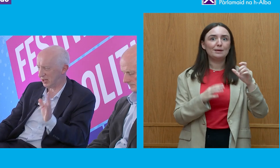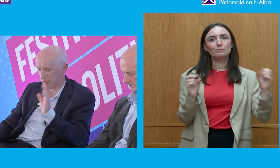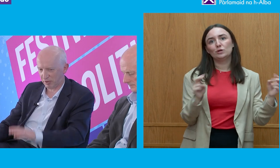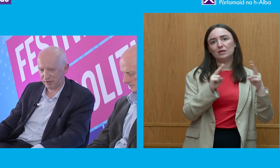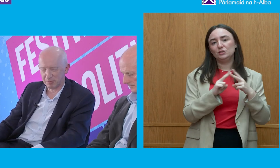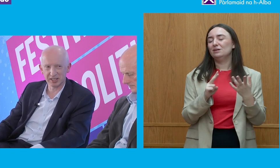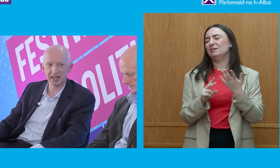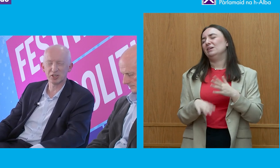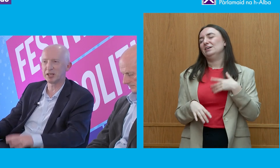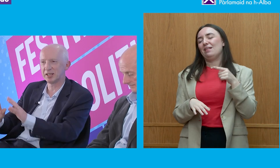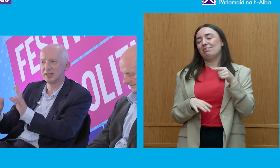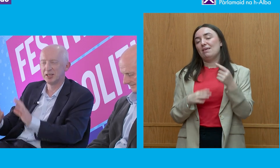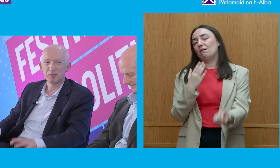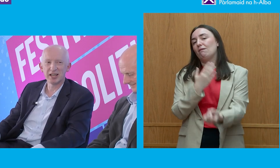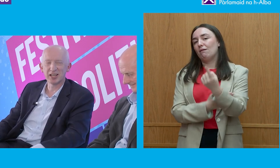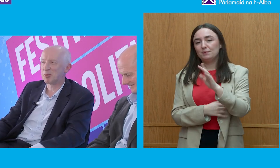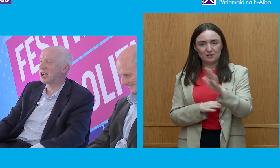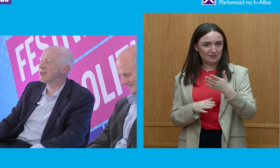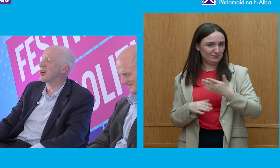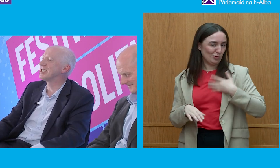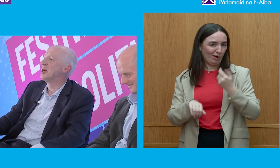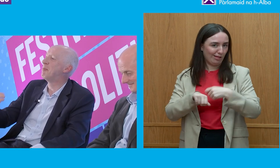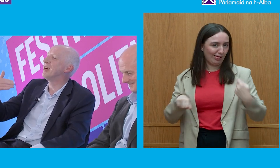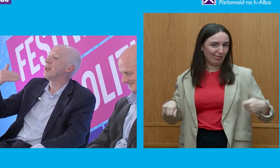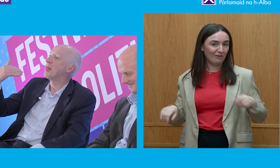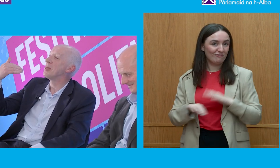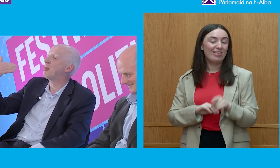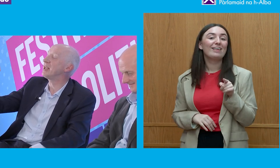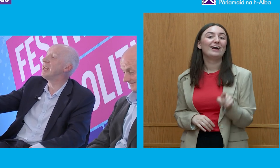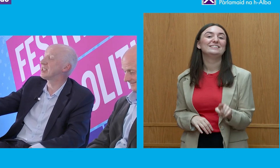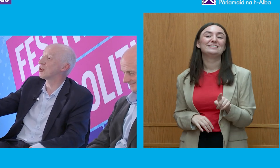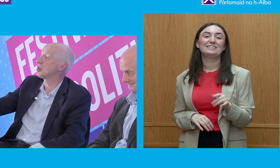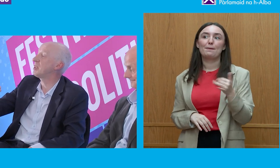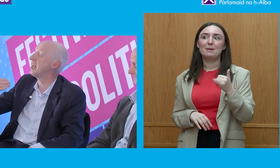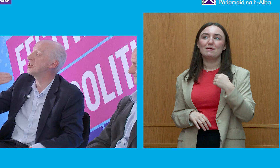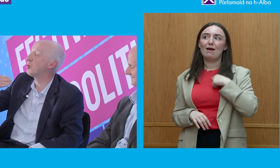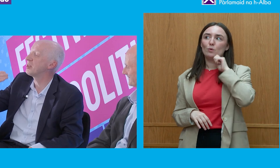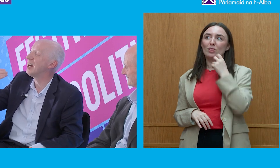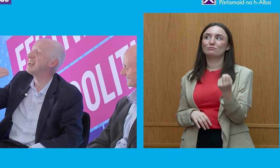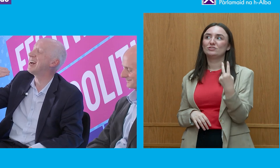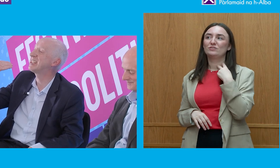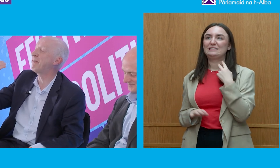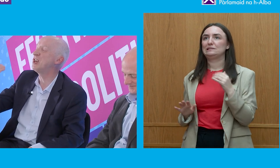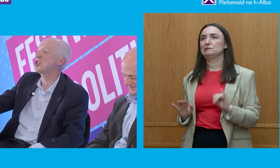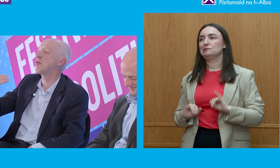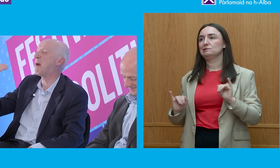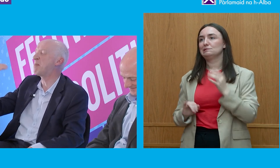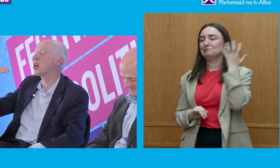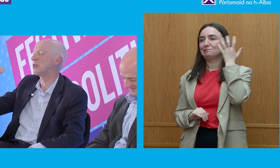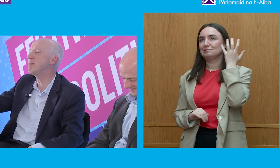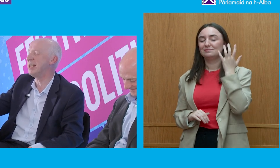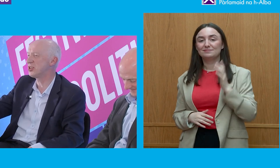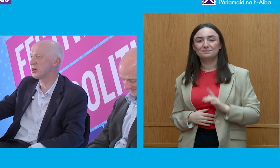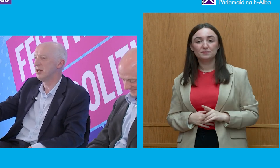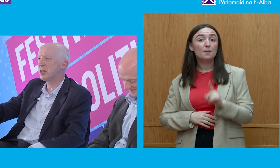into, particularly not with Philip sitting next to me, because I might say something I regret. But the point is, of course, we then ended up with a definition of what